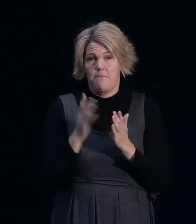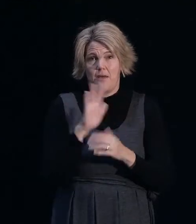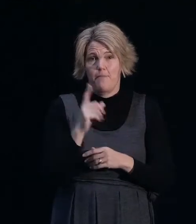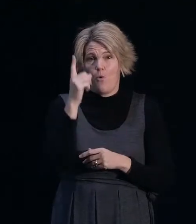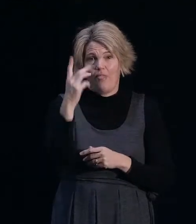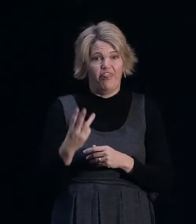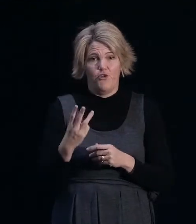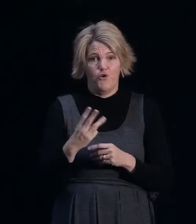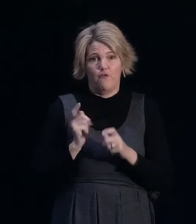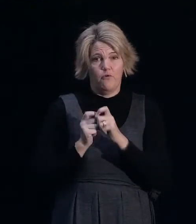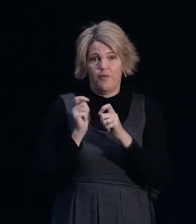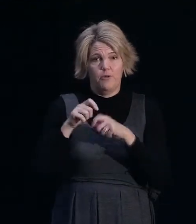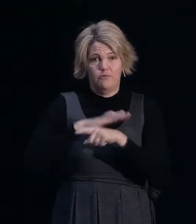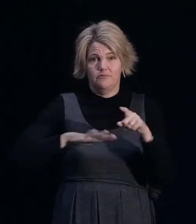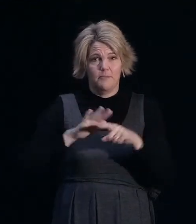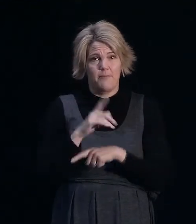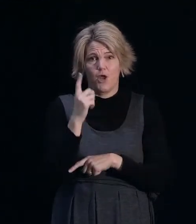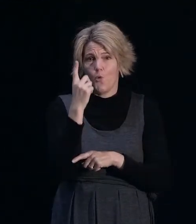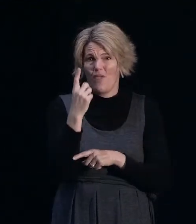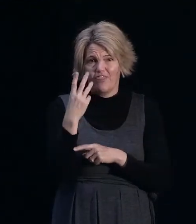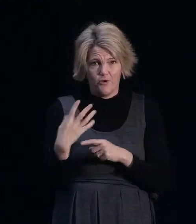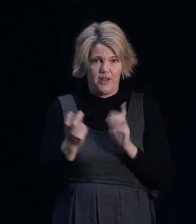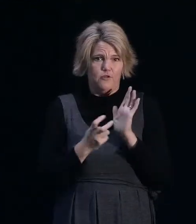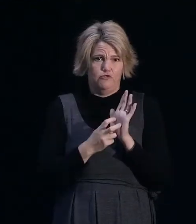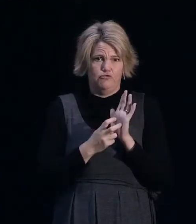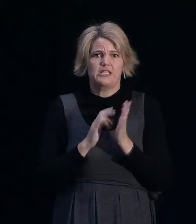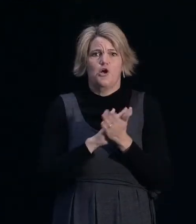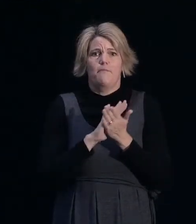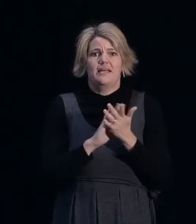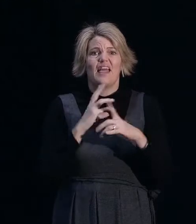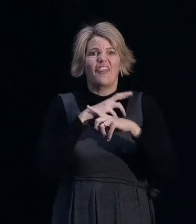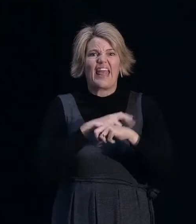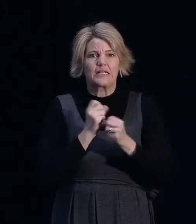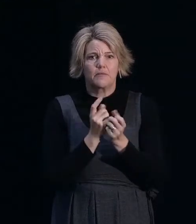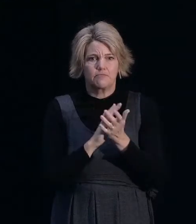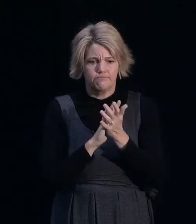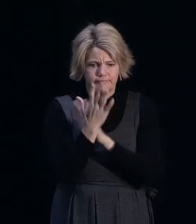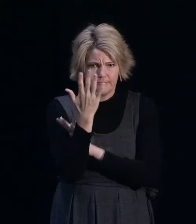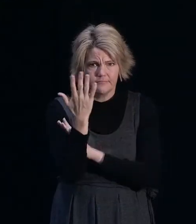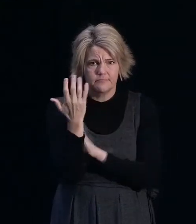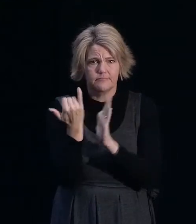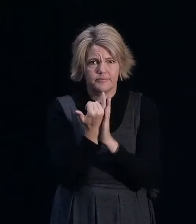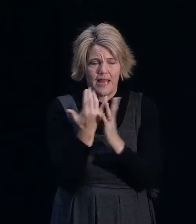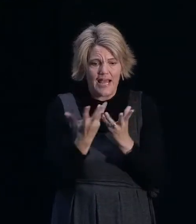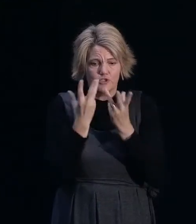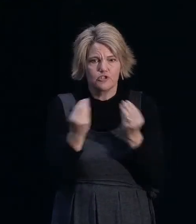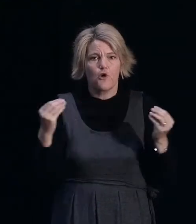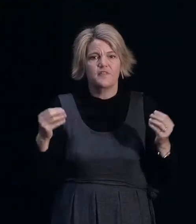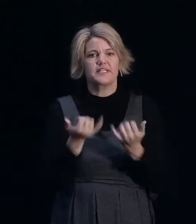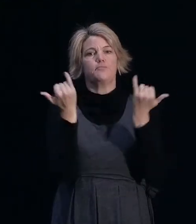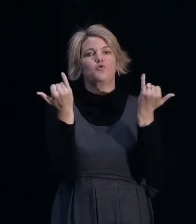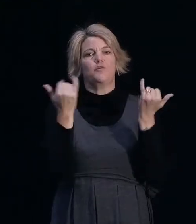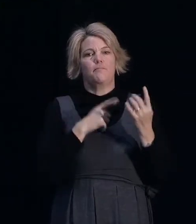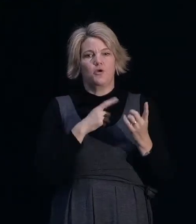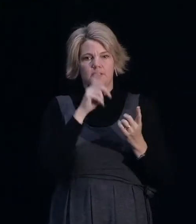space has had contracts in place. And that's made it really difficult, if things do go wrong at the end, to then resolve those disputes. Because people can sort of